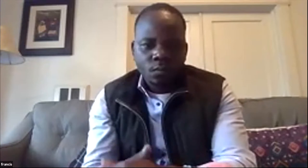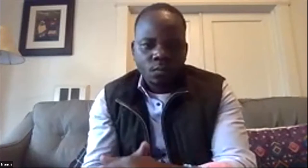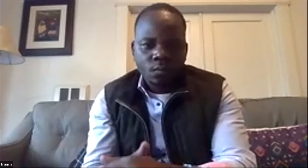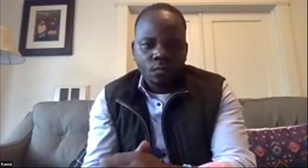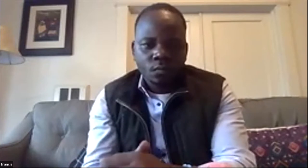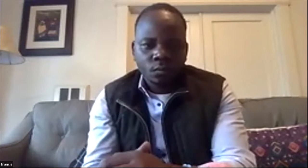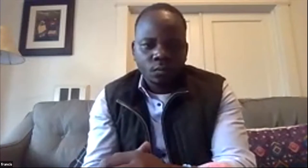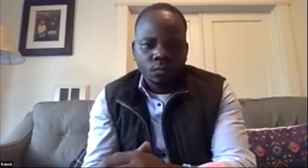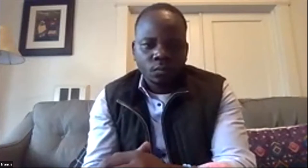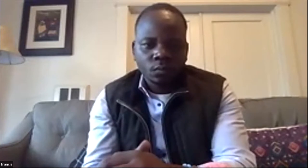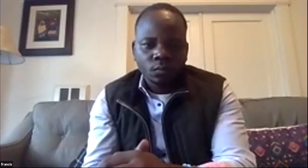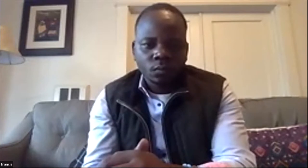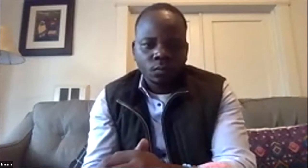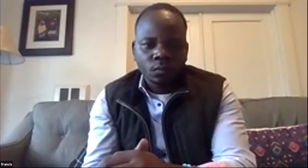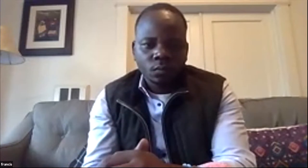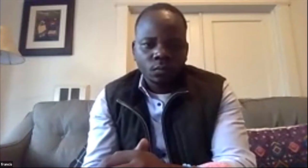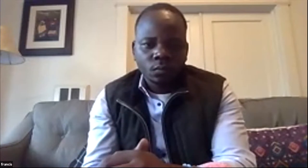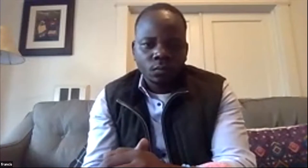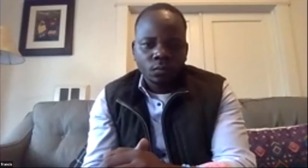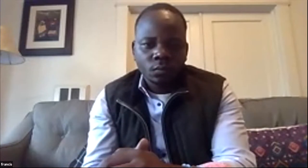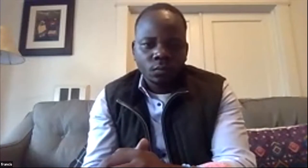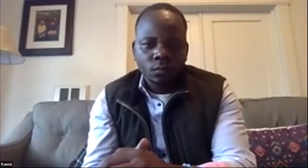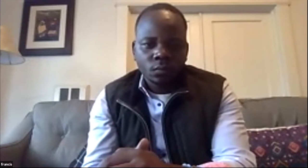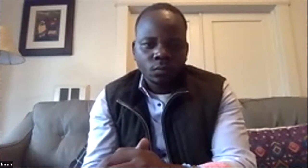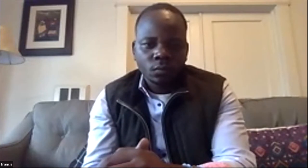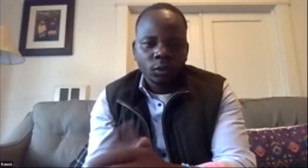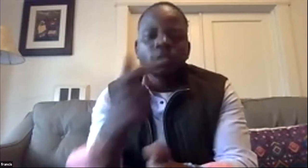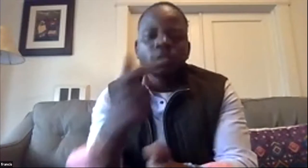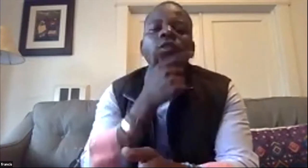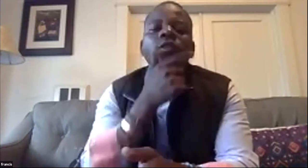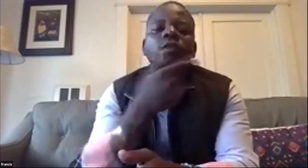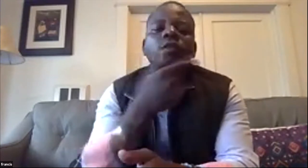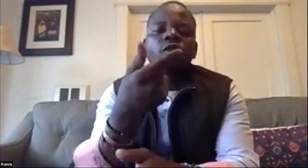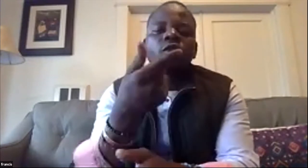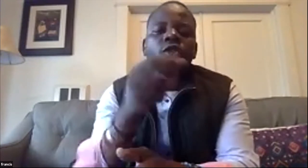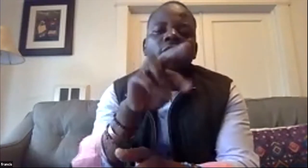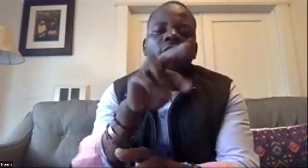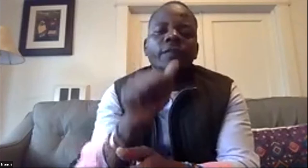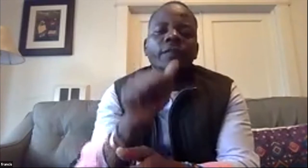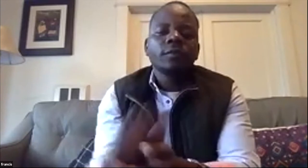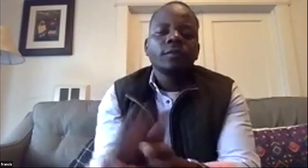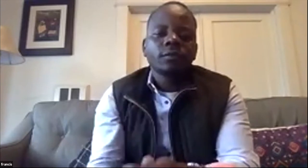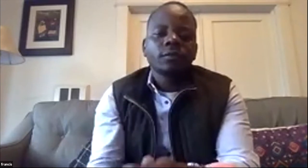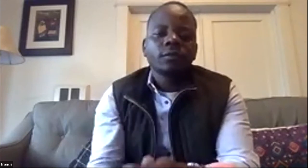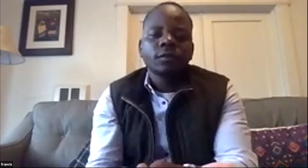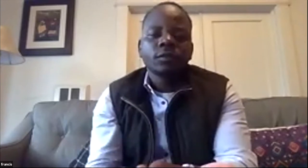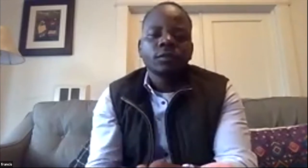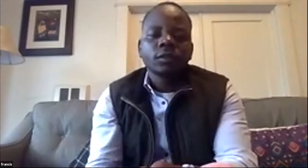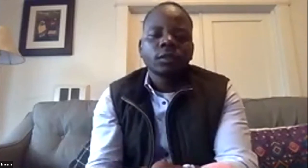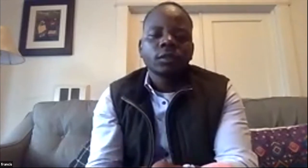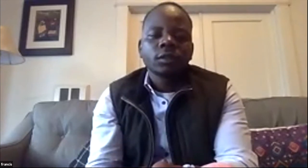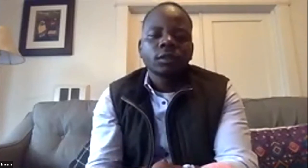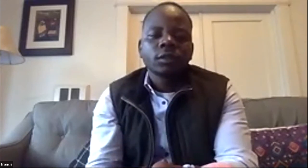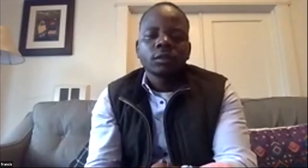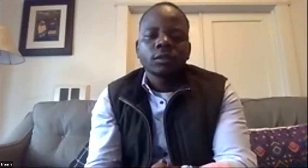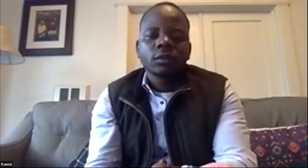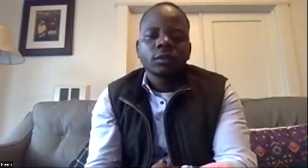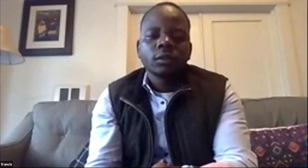headquarters in at the un and the un in geneva they have a